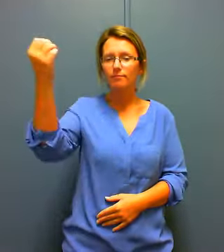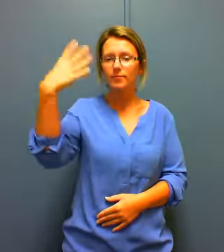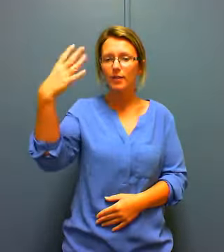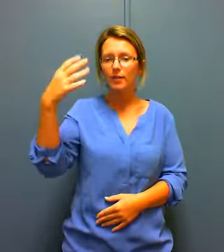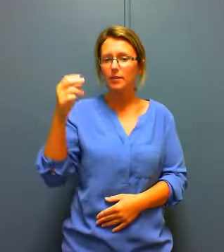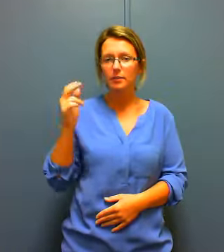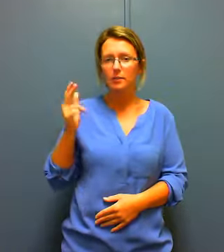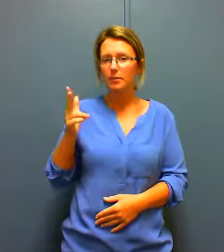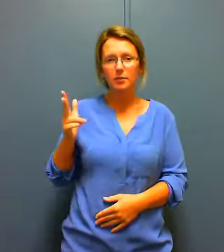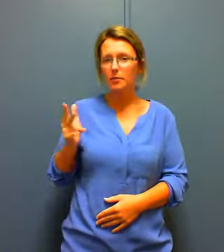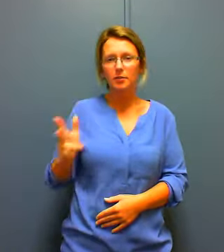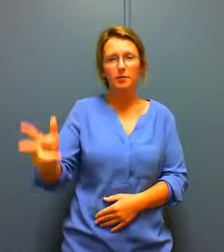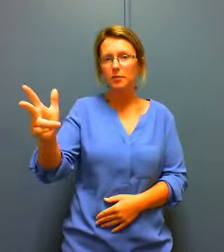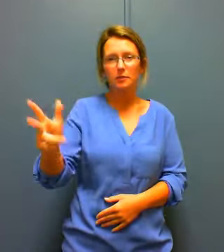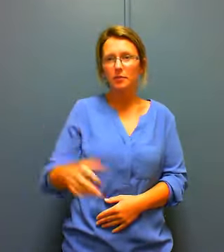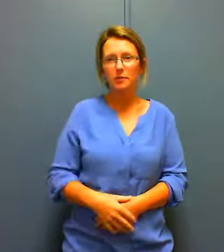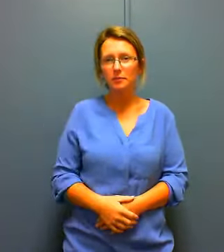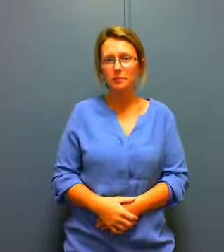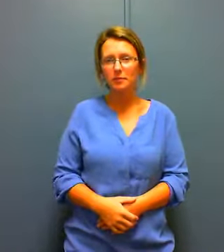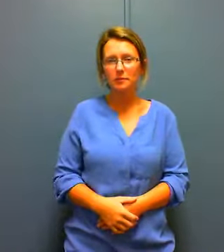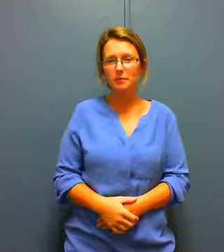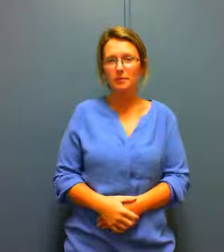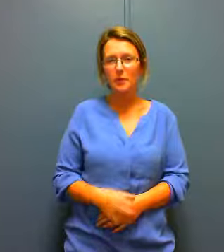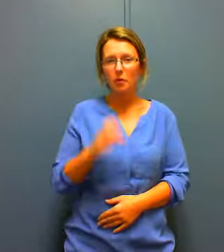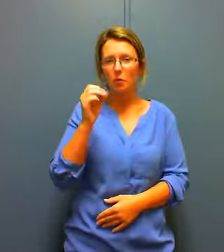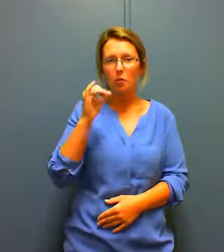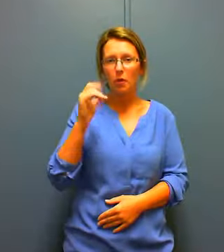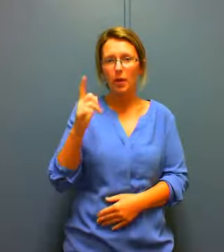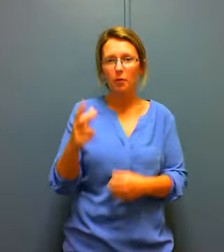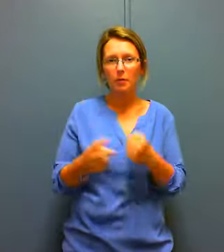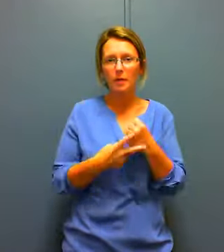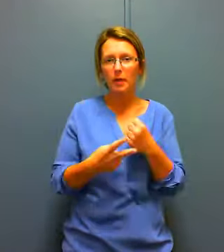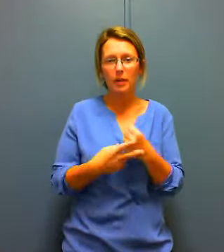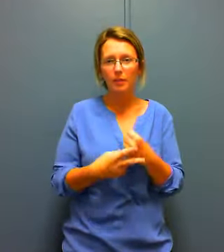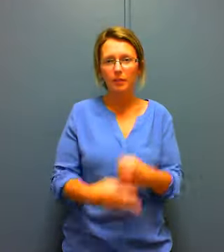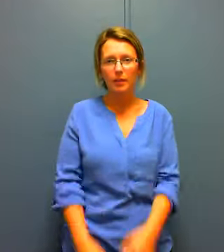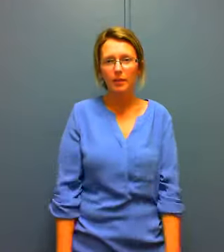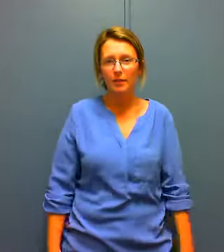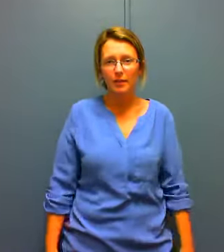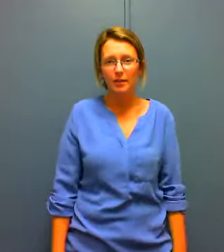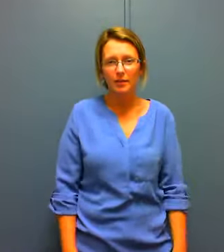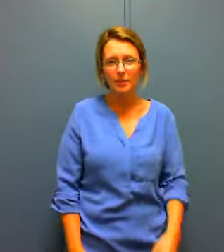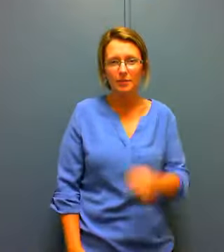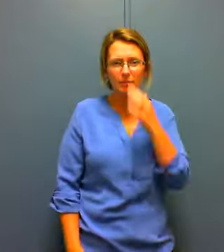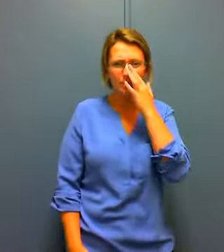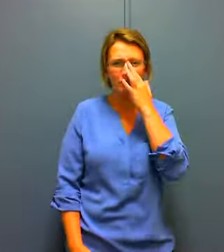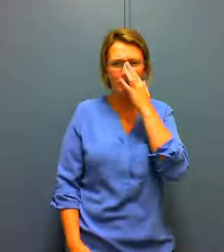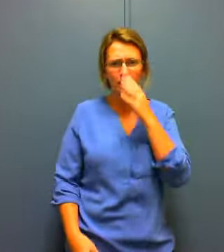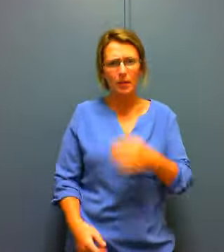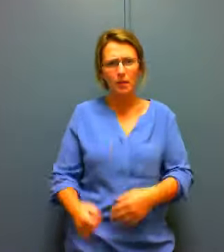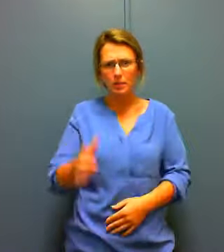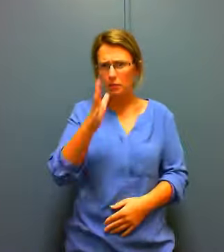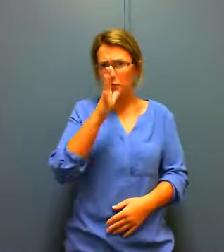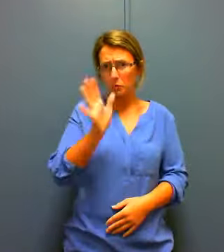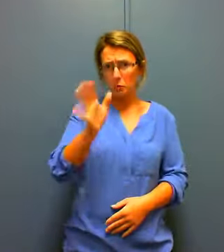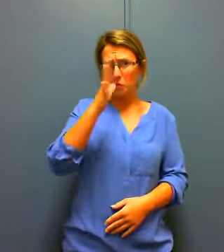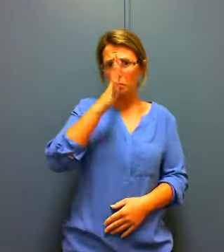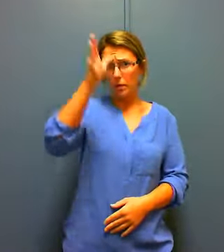no traffic coming yeah yeah but that was quite shocking to me and as soon as I got your parents house another thing I noticed is that when you lock the